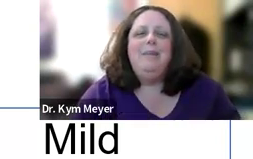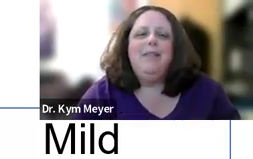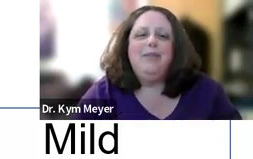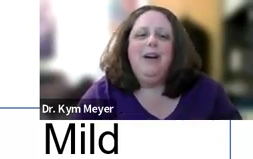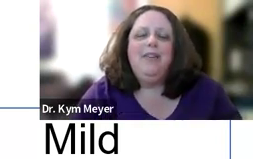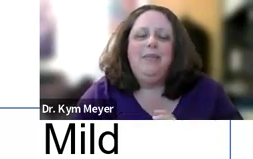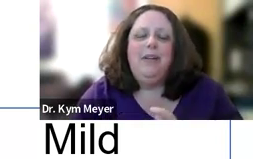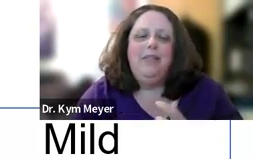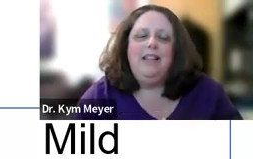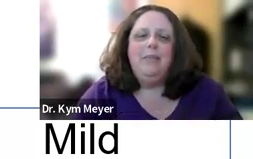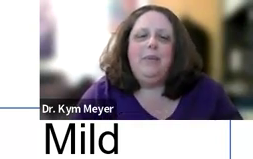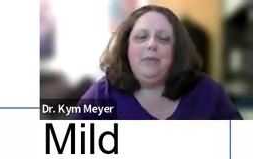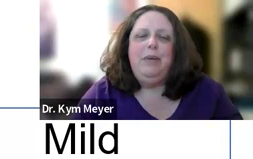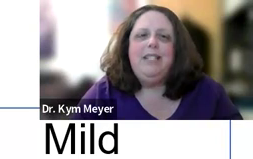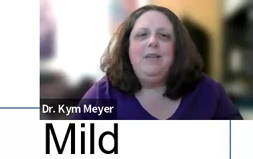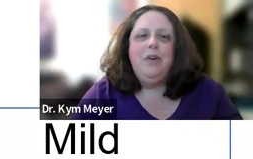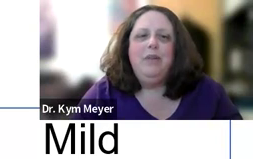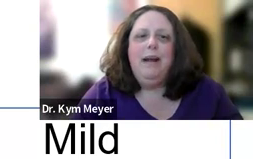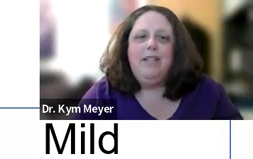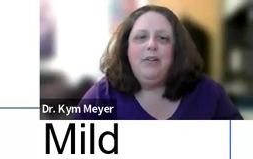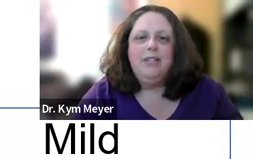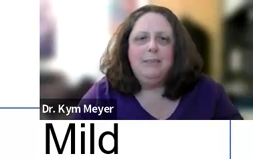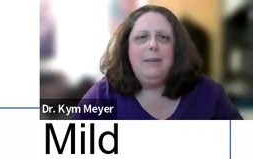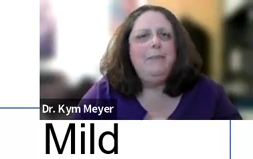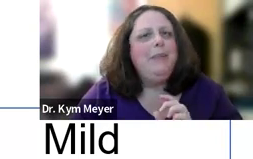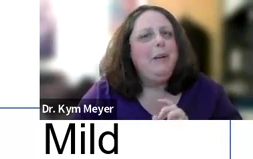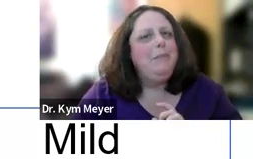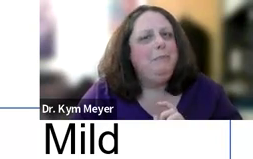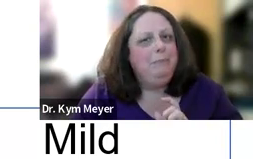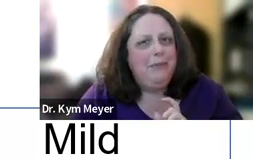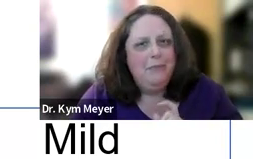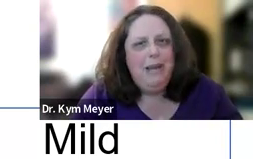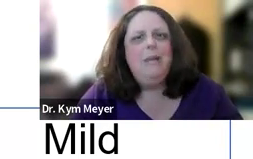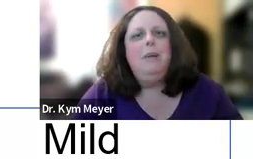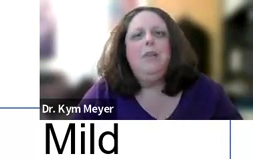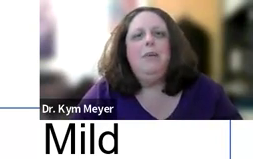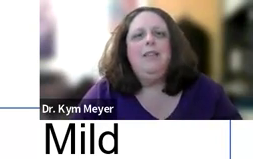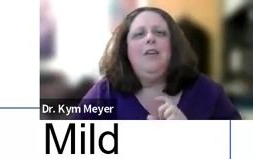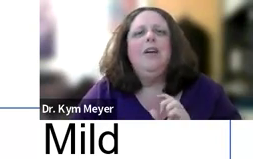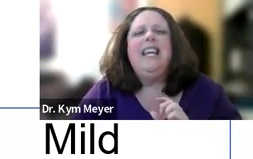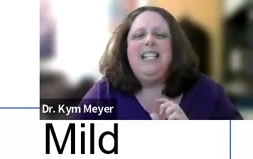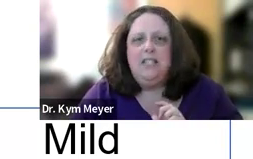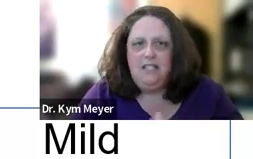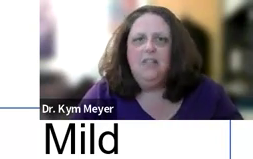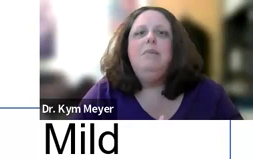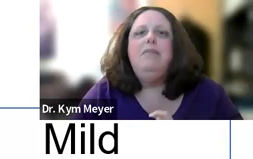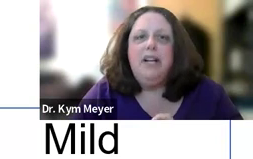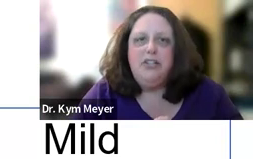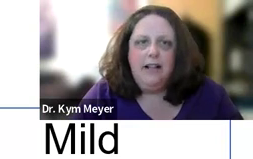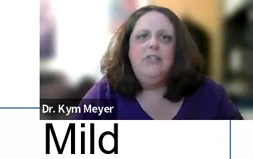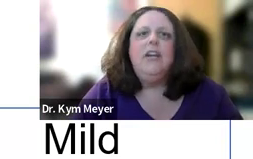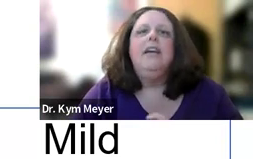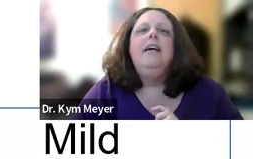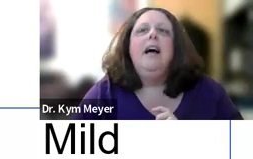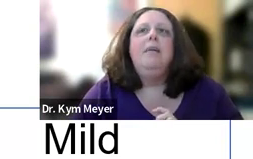that was being said during the mild hearing loss segment. But for many people with mild hearing loss, it still can be